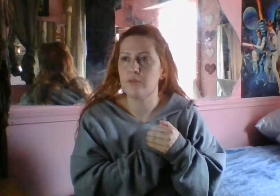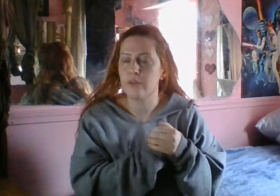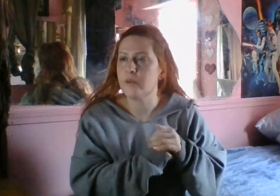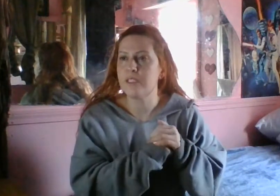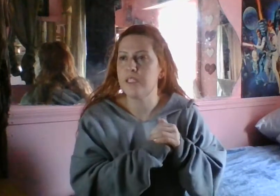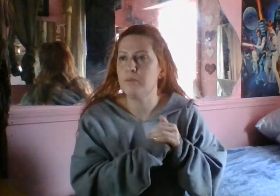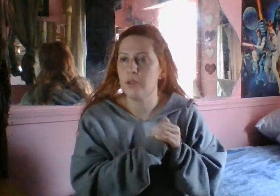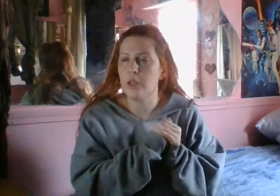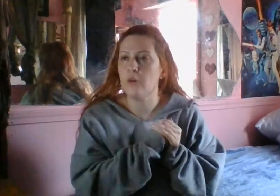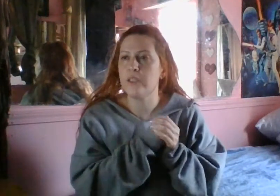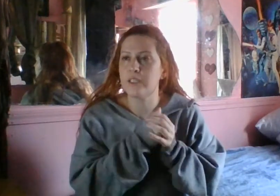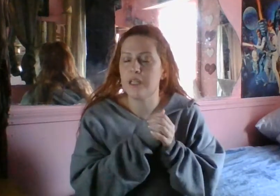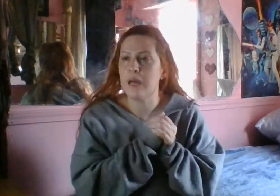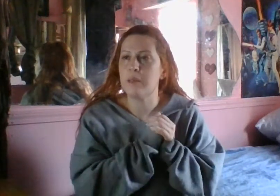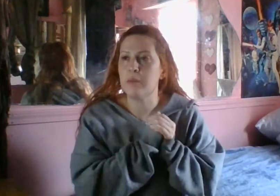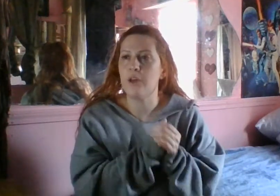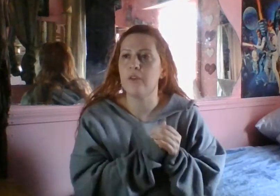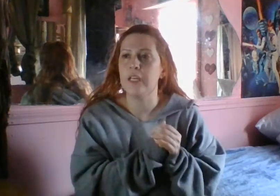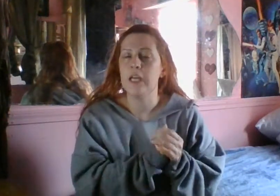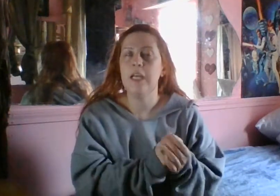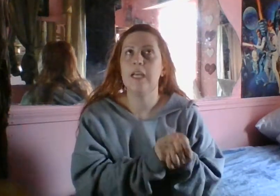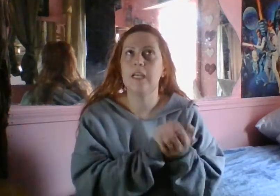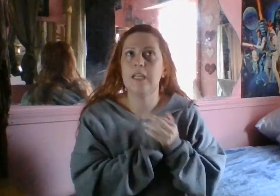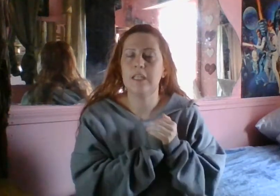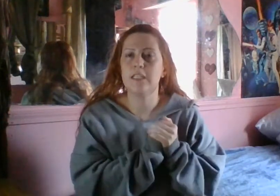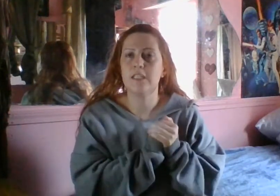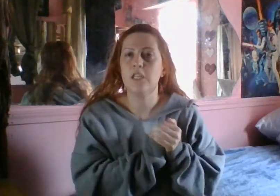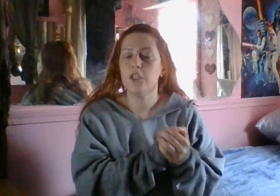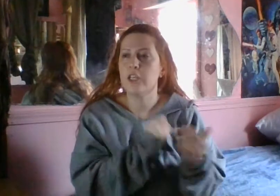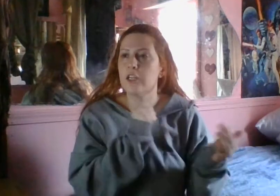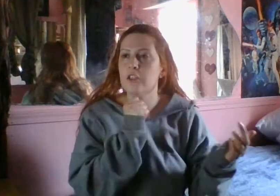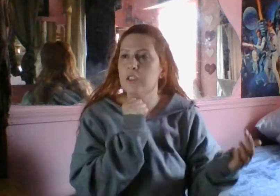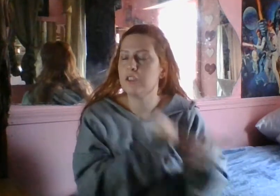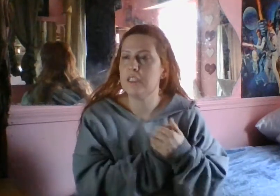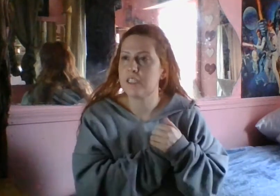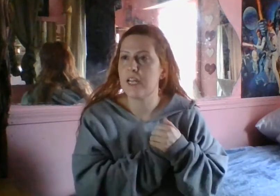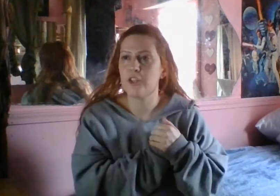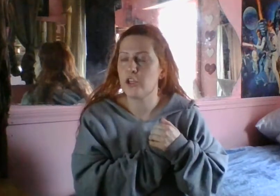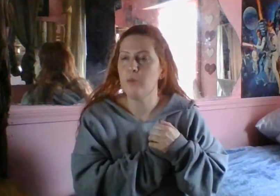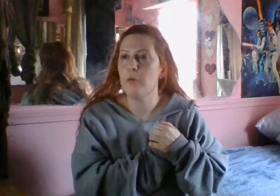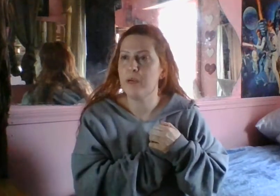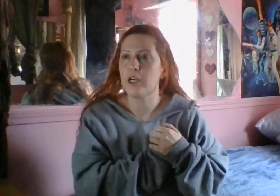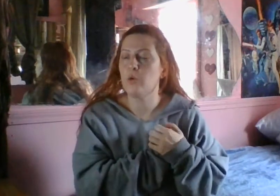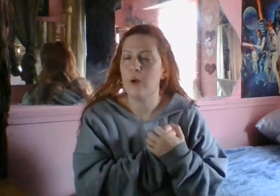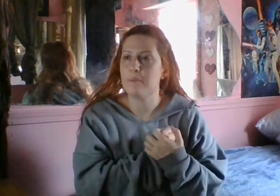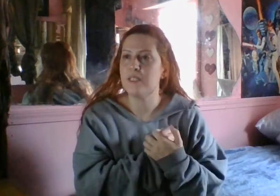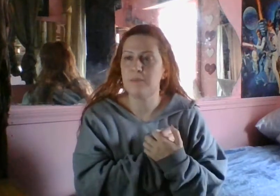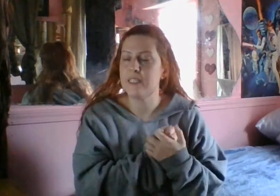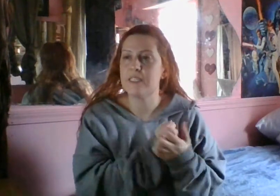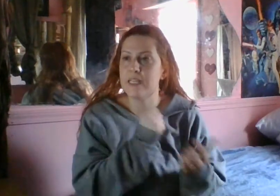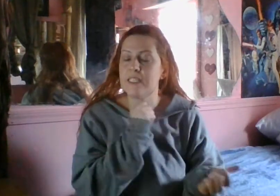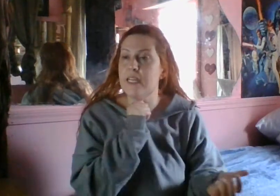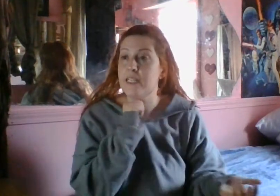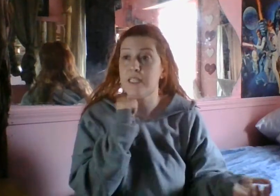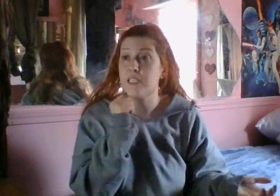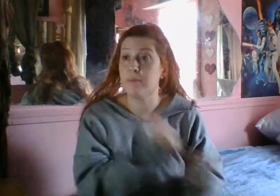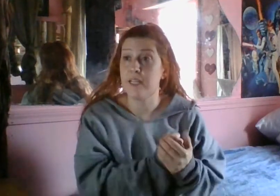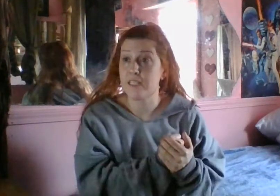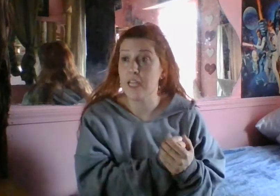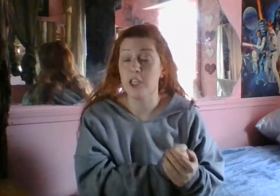frequency baloney, salami baloney. It is, there, it's, there, thermobaric weapons being detonated in space, and